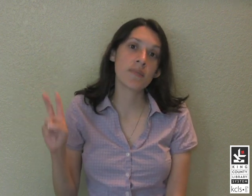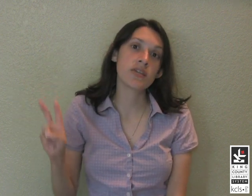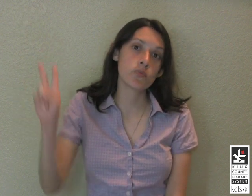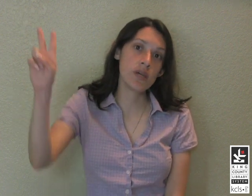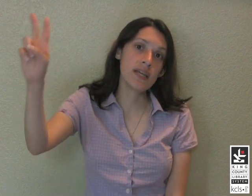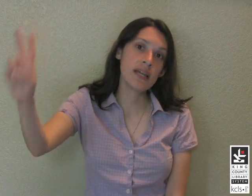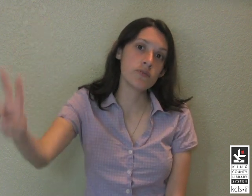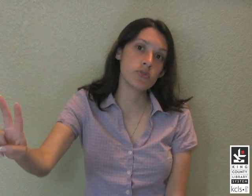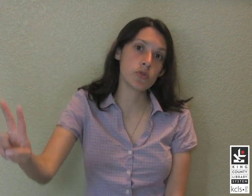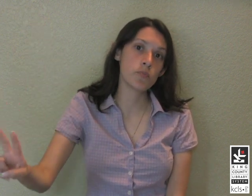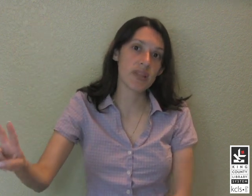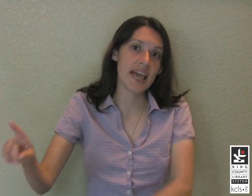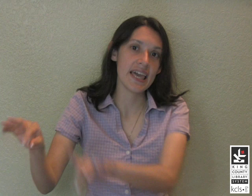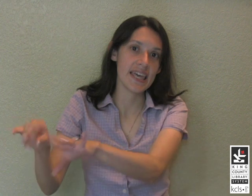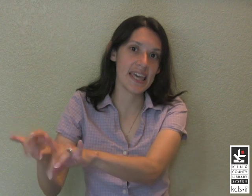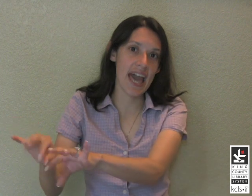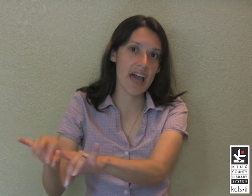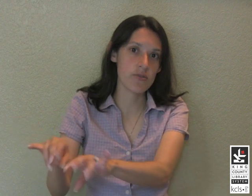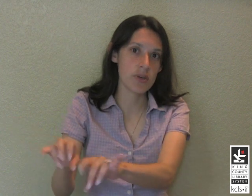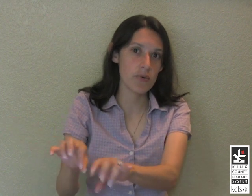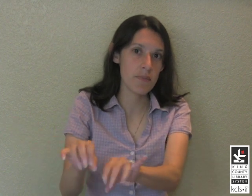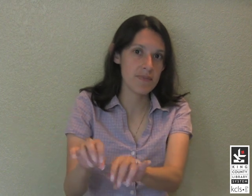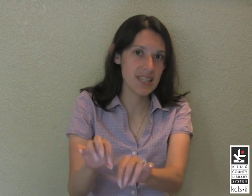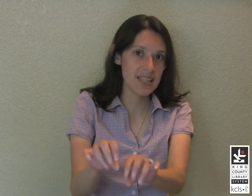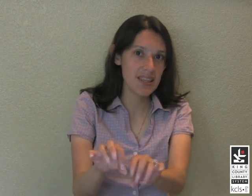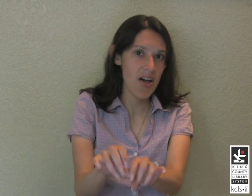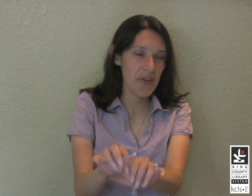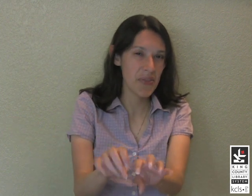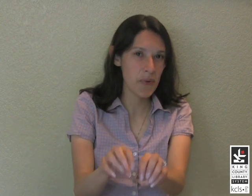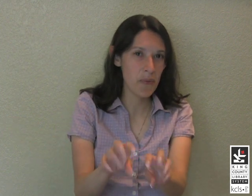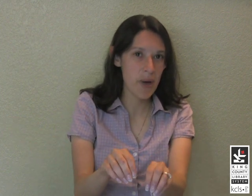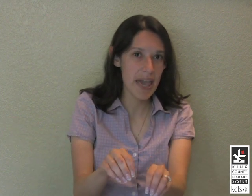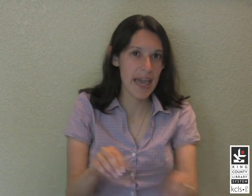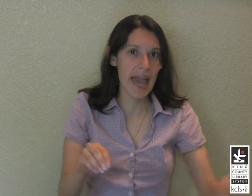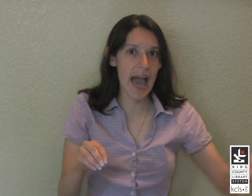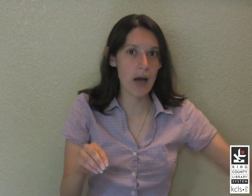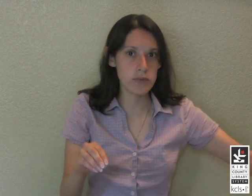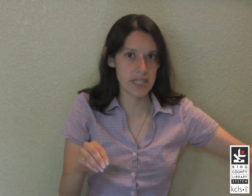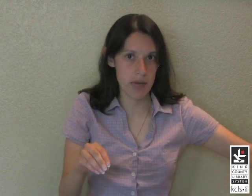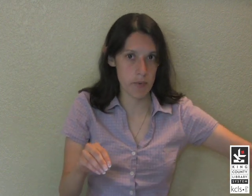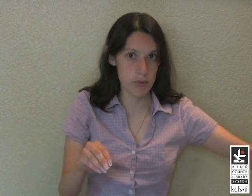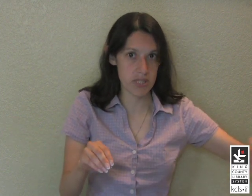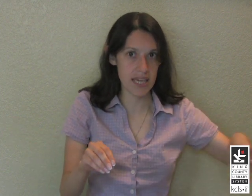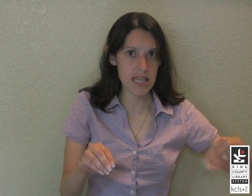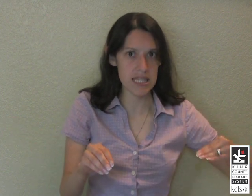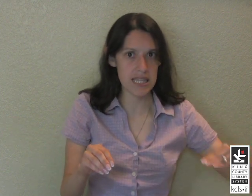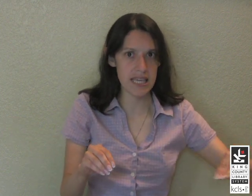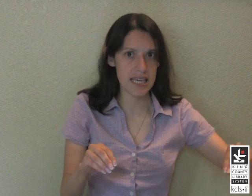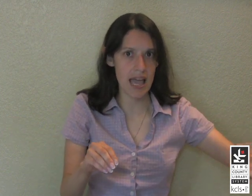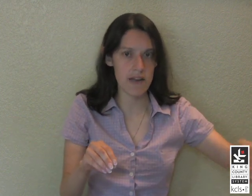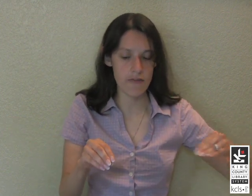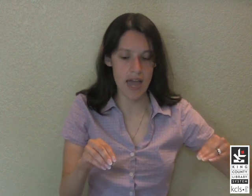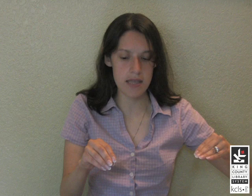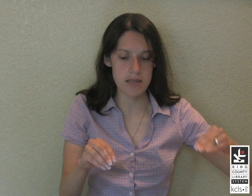mice went out to play, gathering crumbs along the way. Out came a frosty cat, sleek and fat.